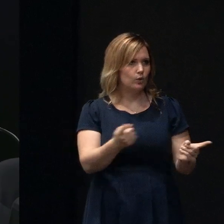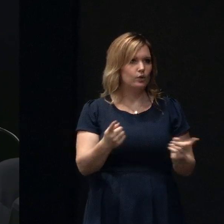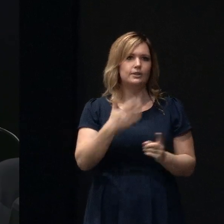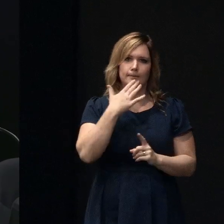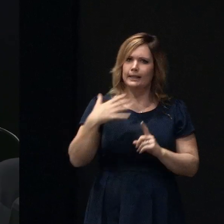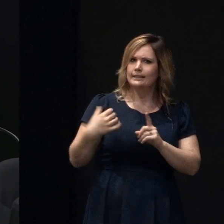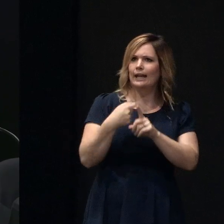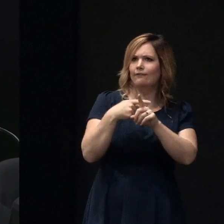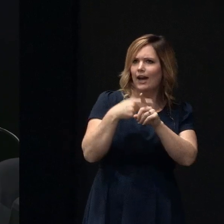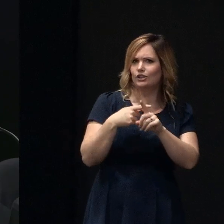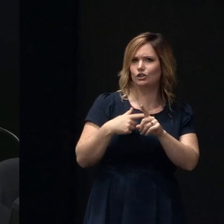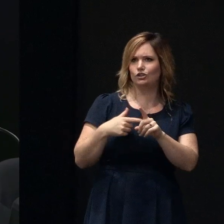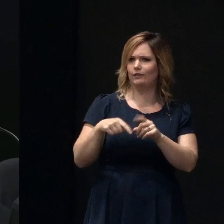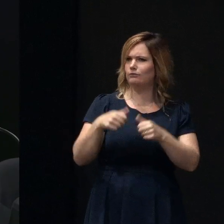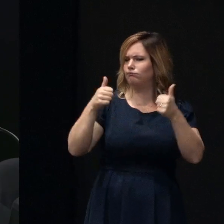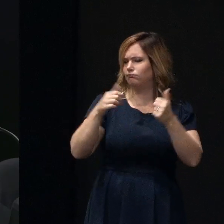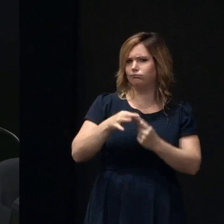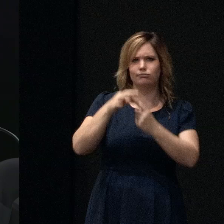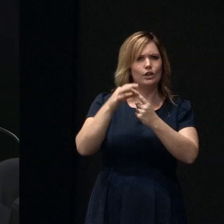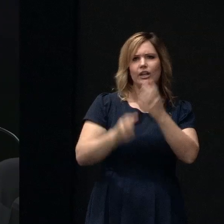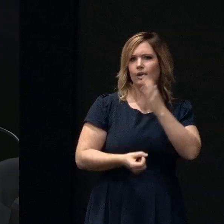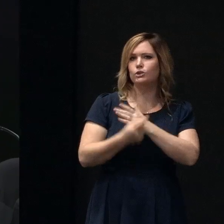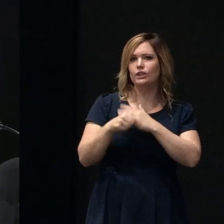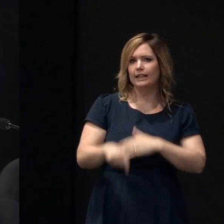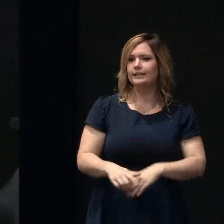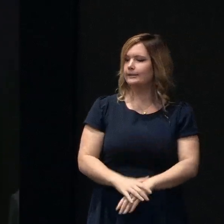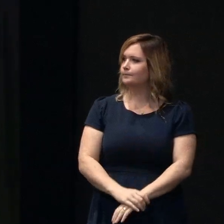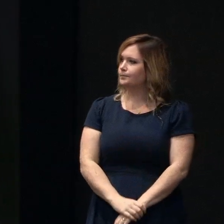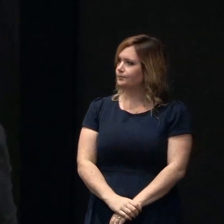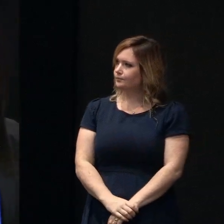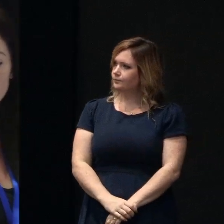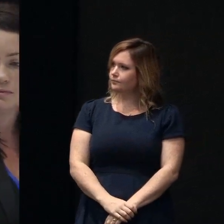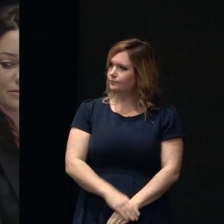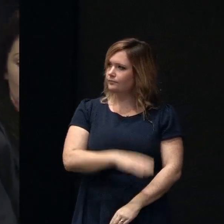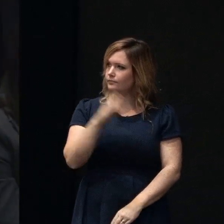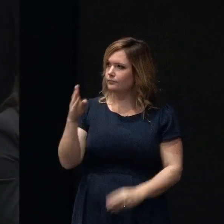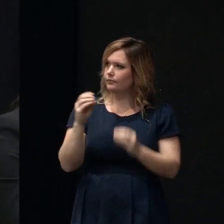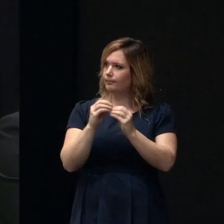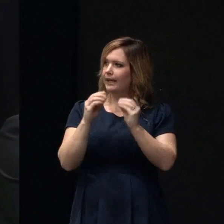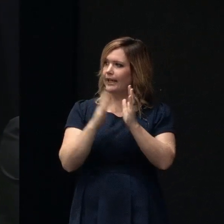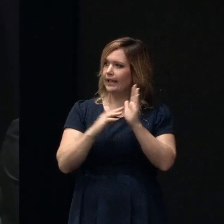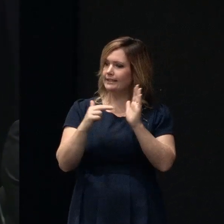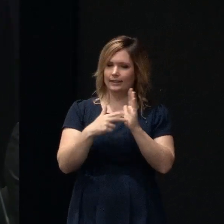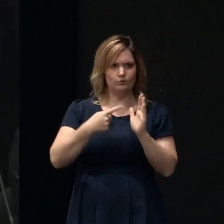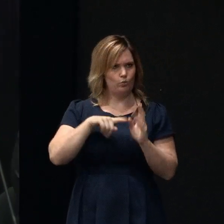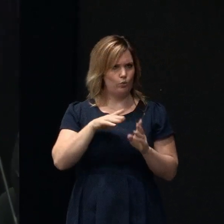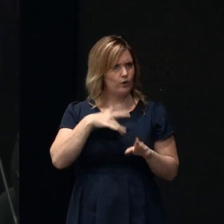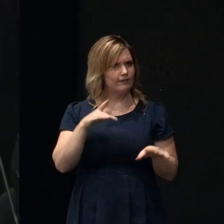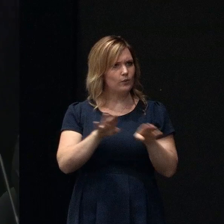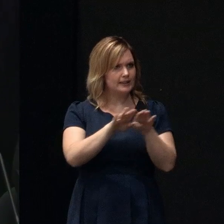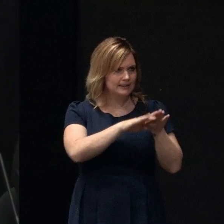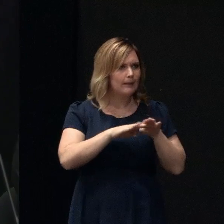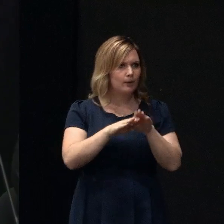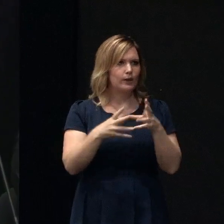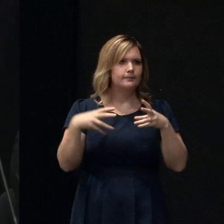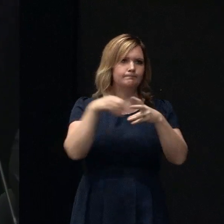advantage of quite a unique opportunity I think from a BNZ perspective we feel very much the same we are part of the